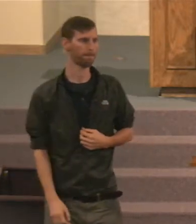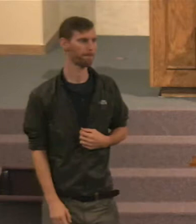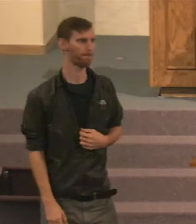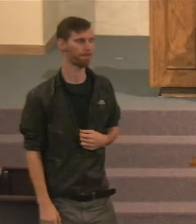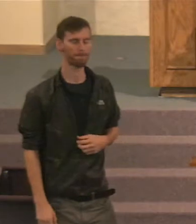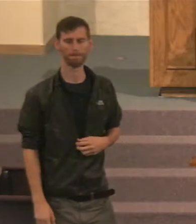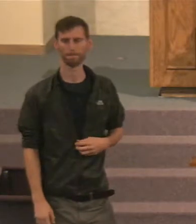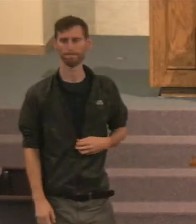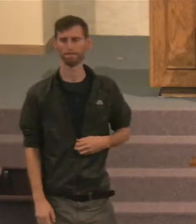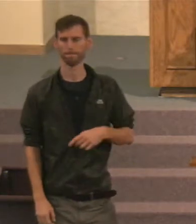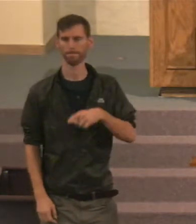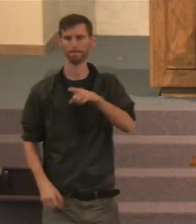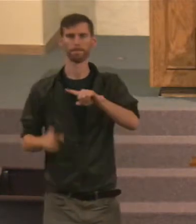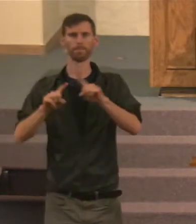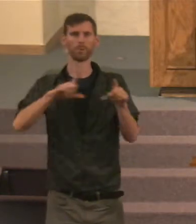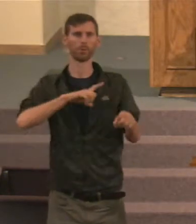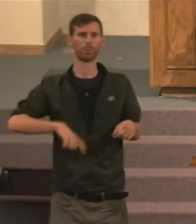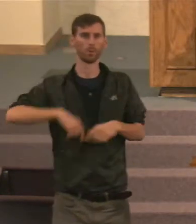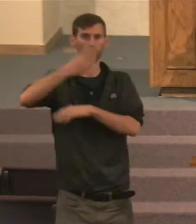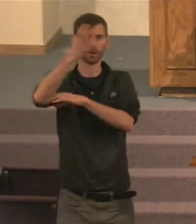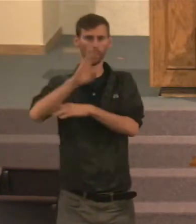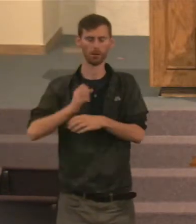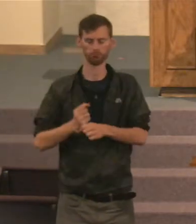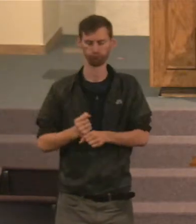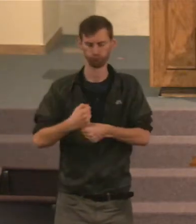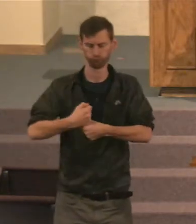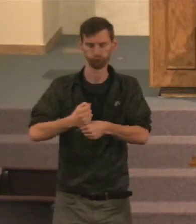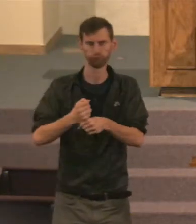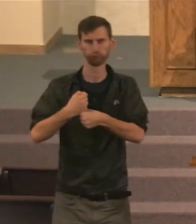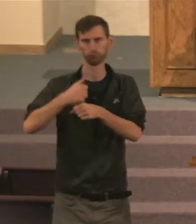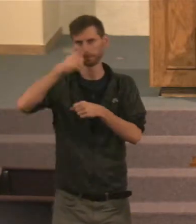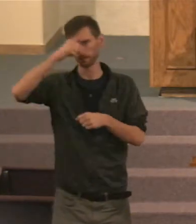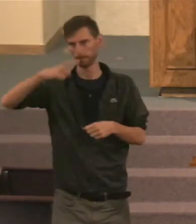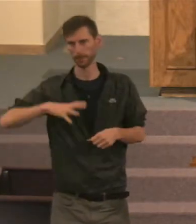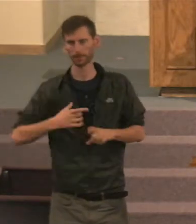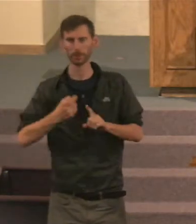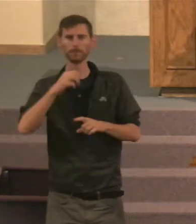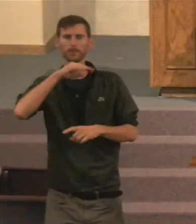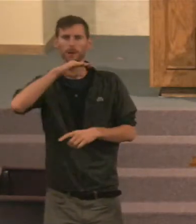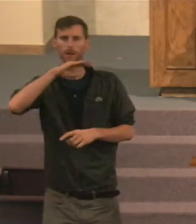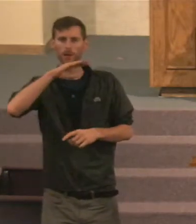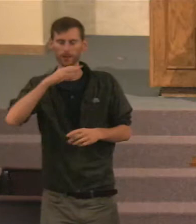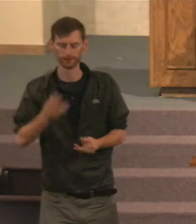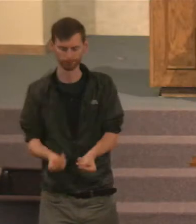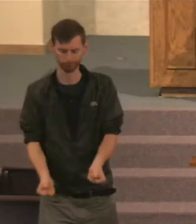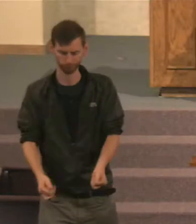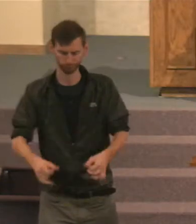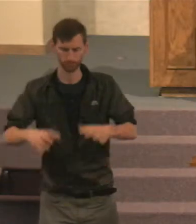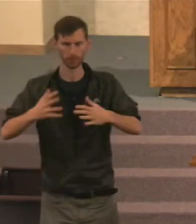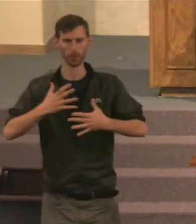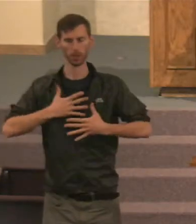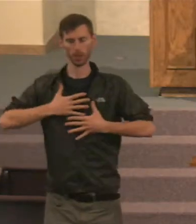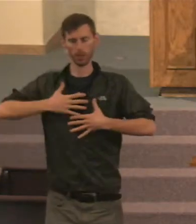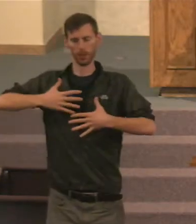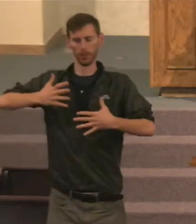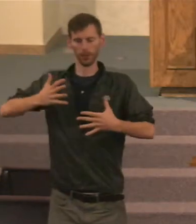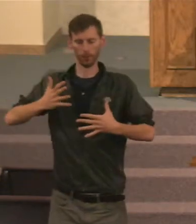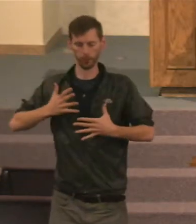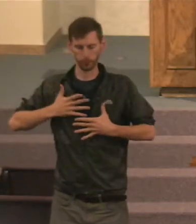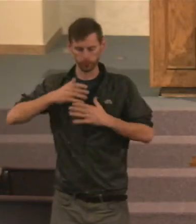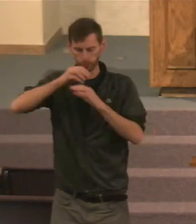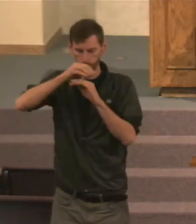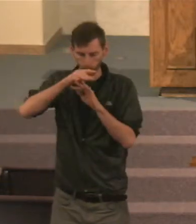The Lord died for man out of the dust and ground, Created into his nostrils, Breath of life, And then became a living soul. Okay.